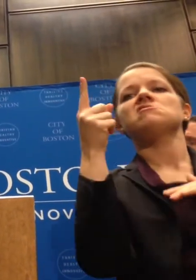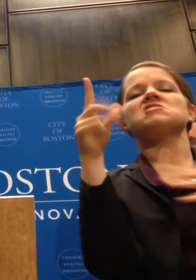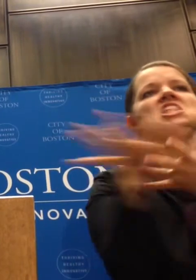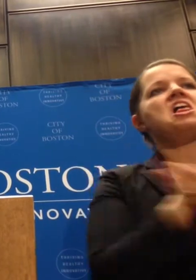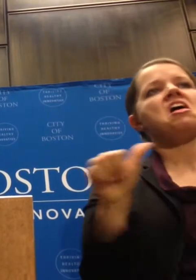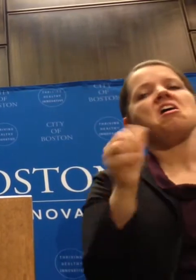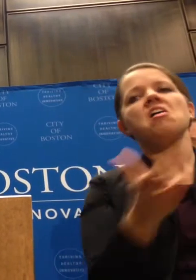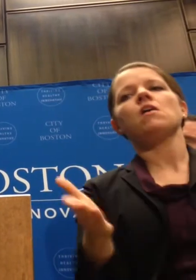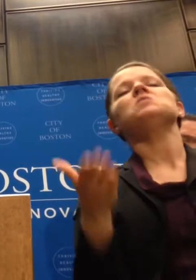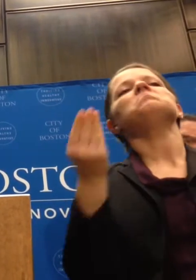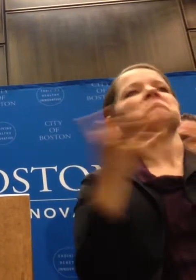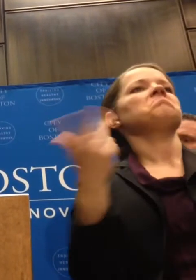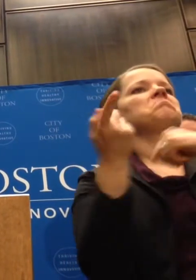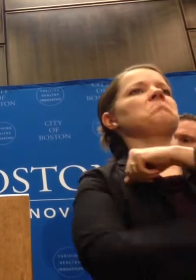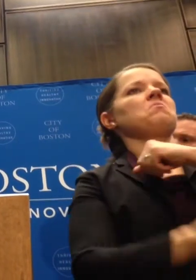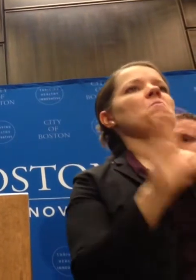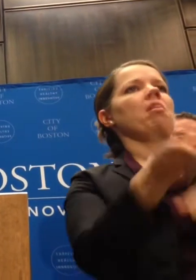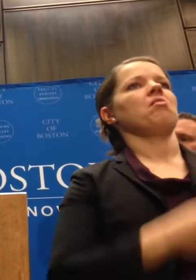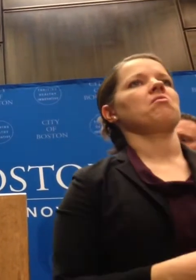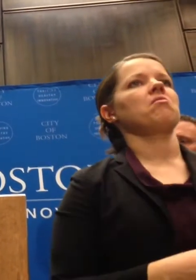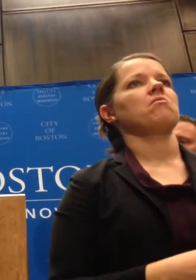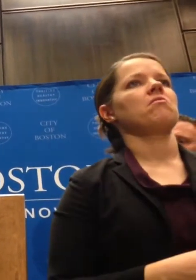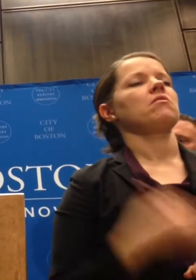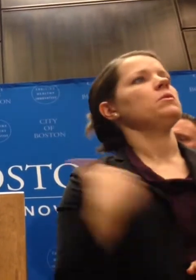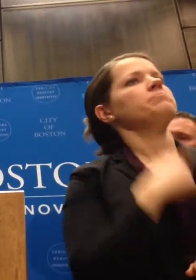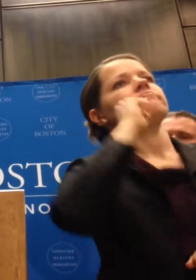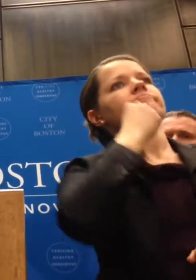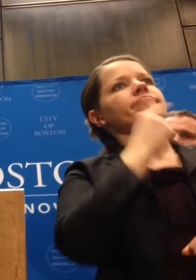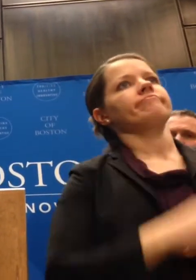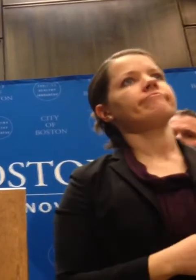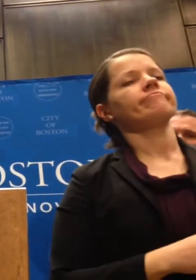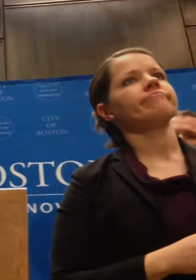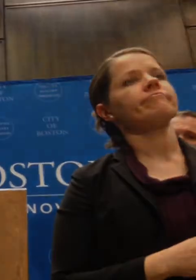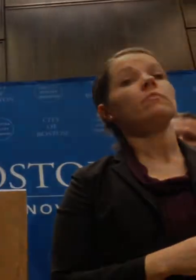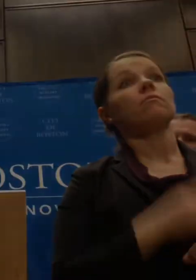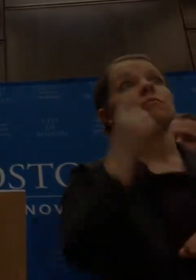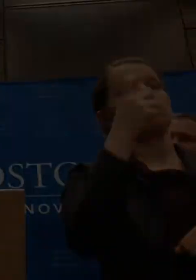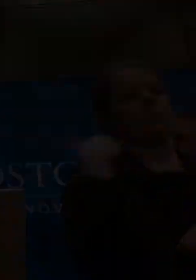with success of past practices, we are taking steps ahead of time to prevent any problems.